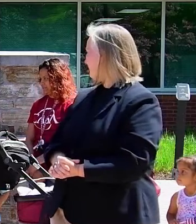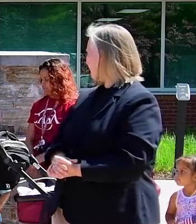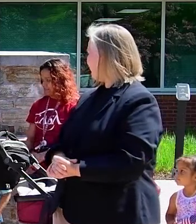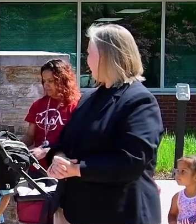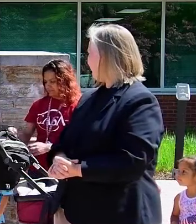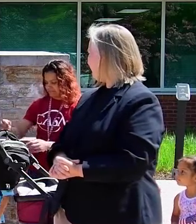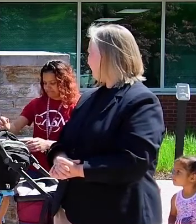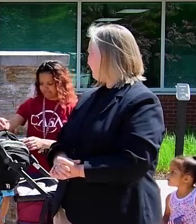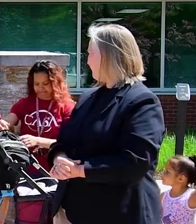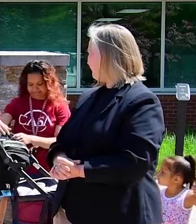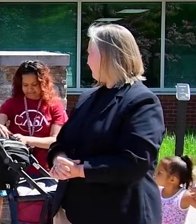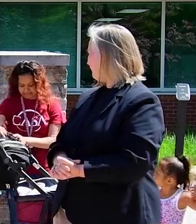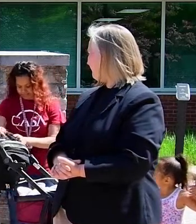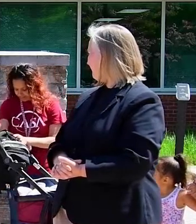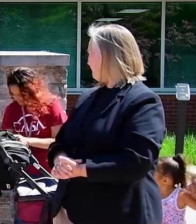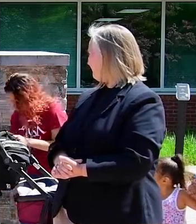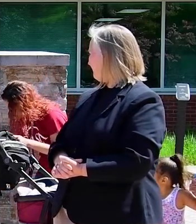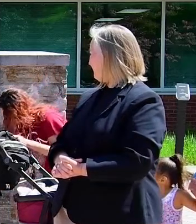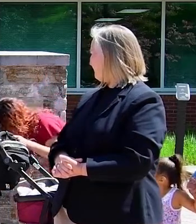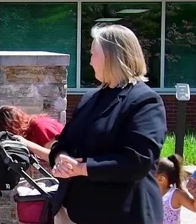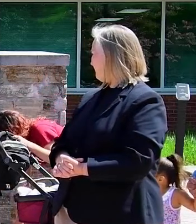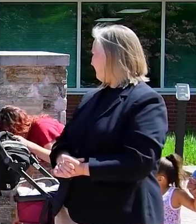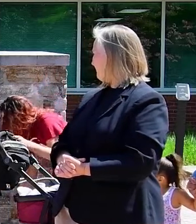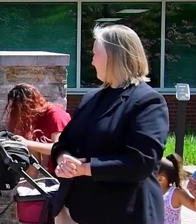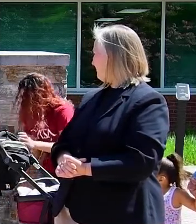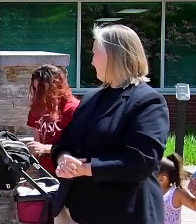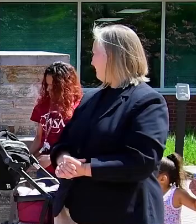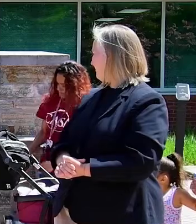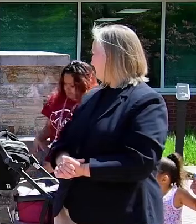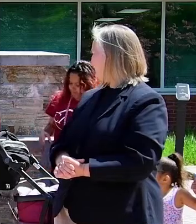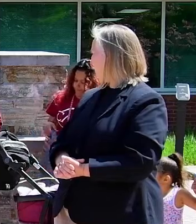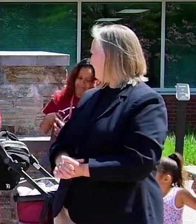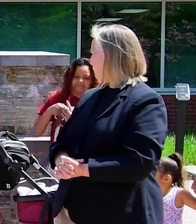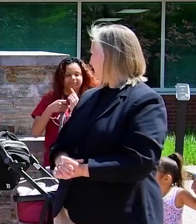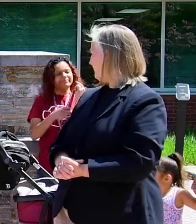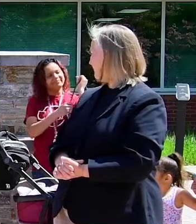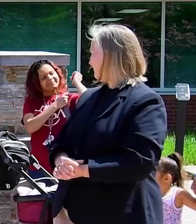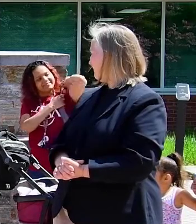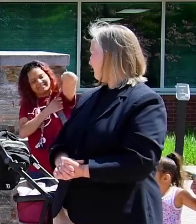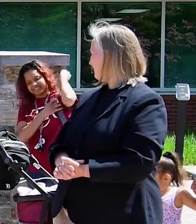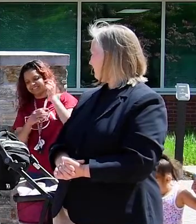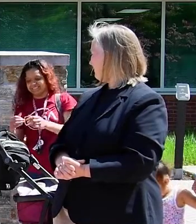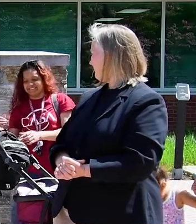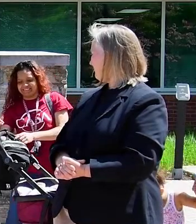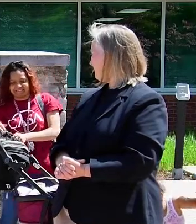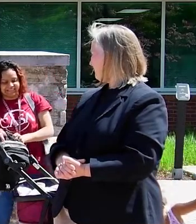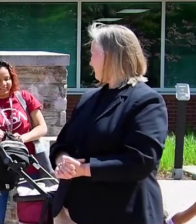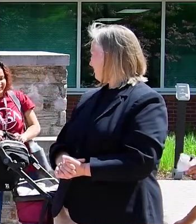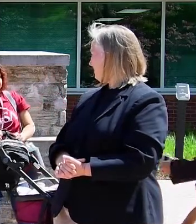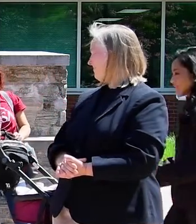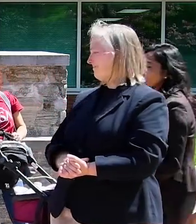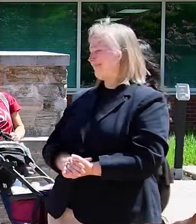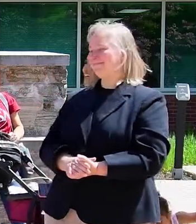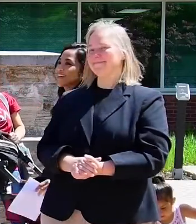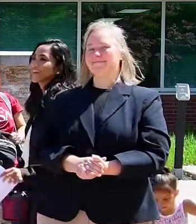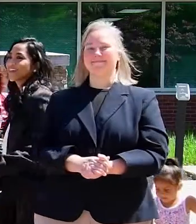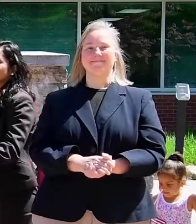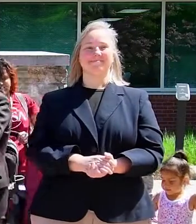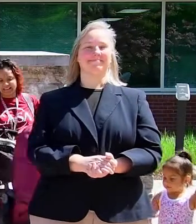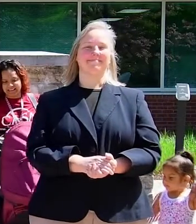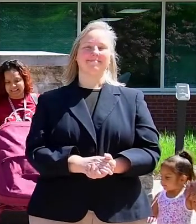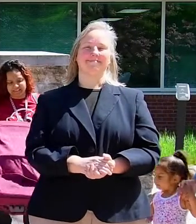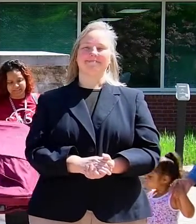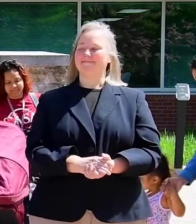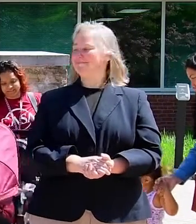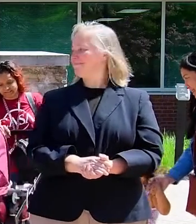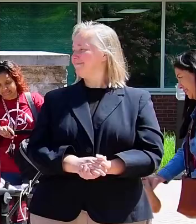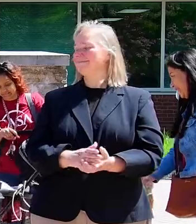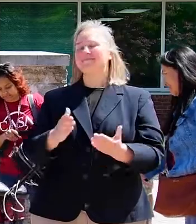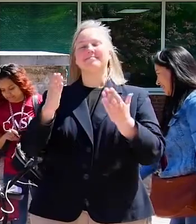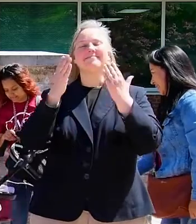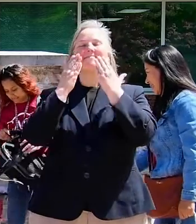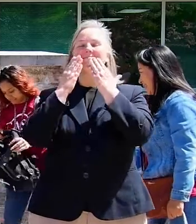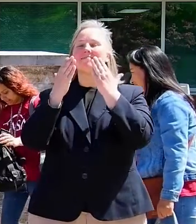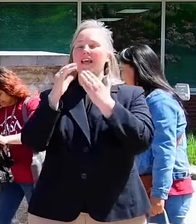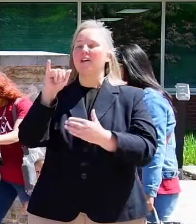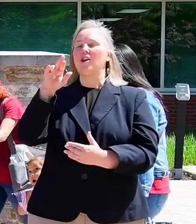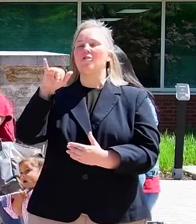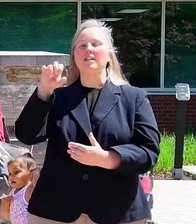Edith,